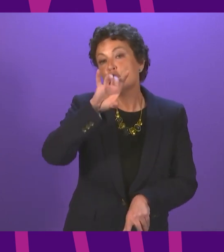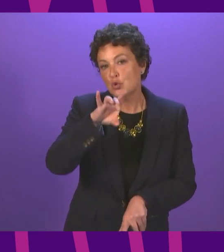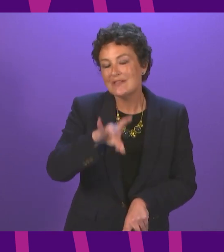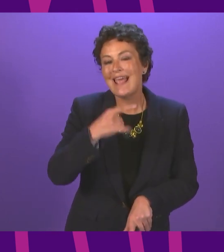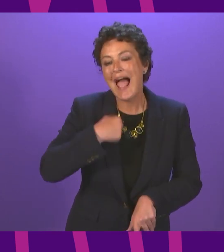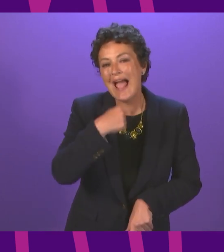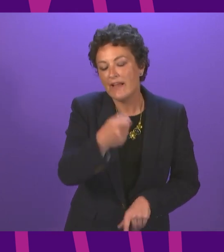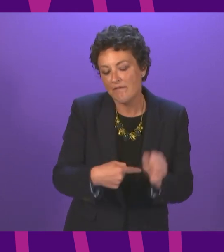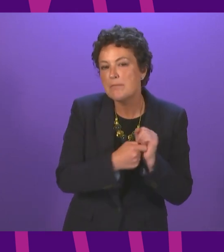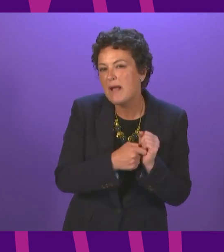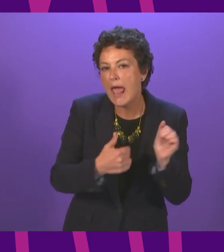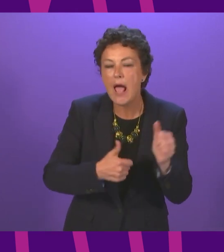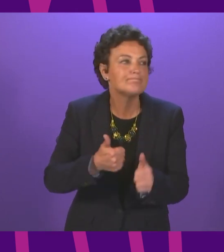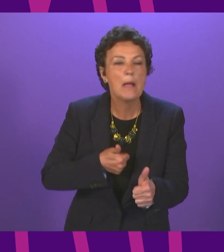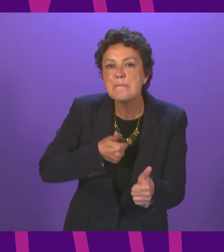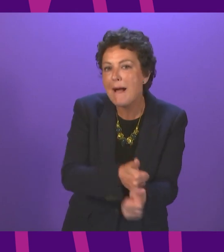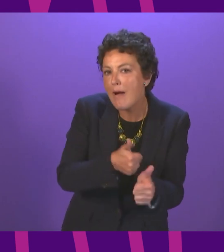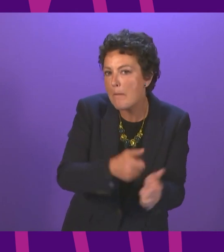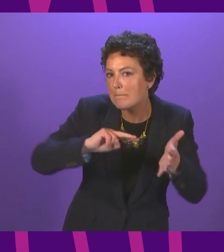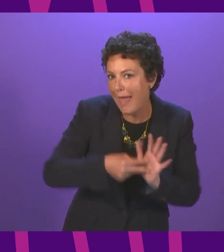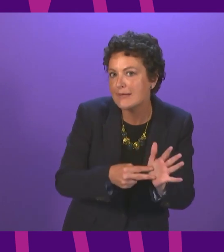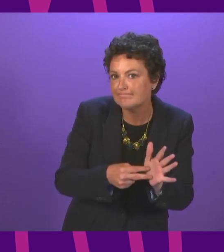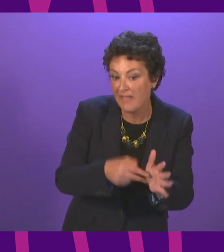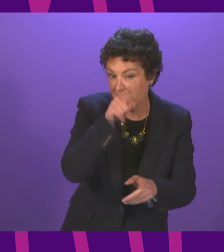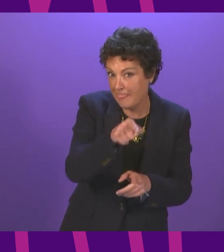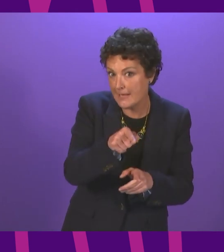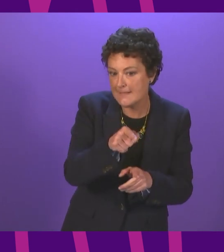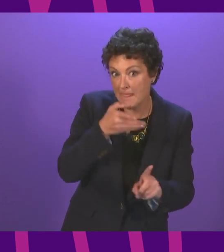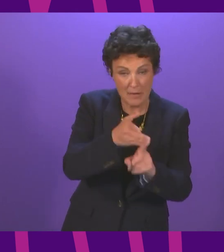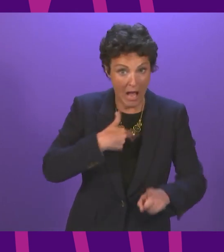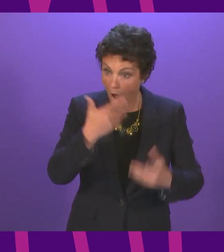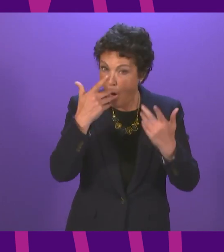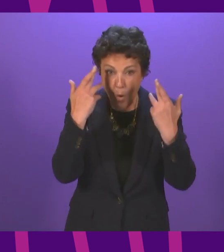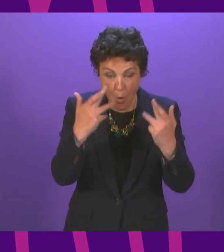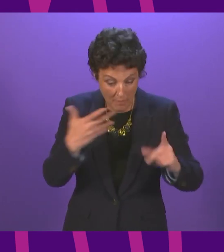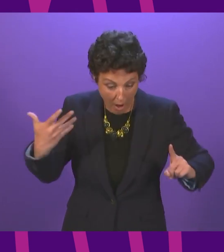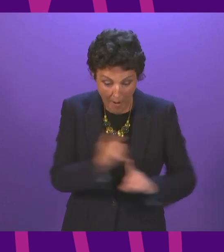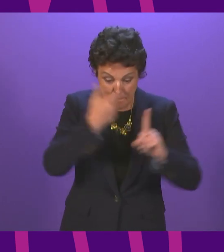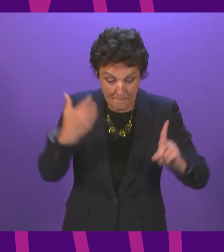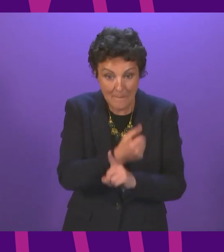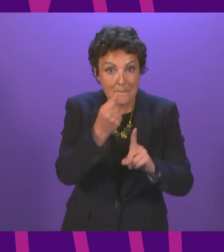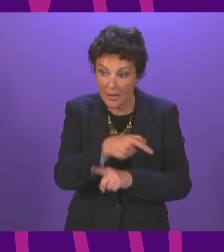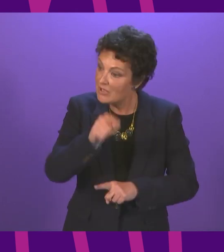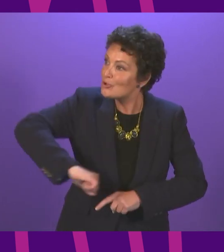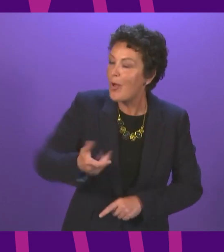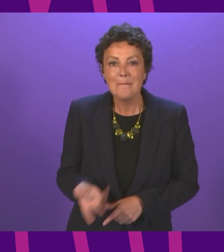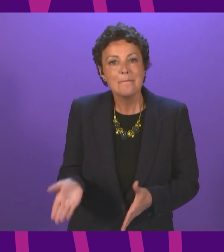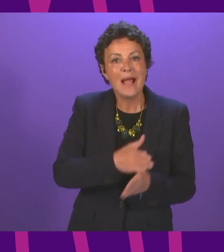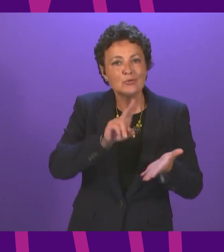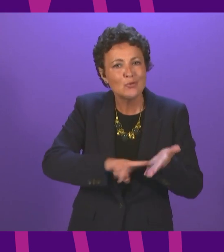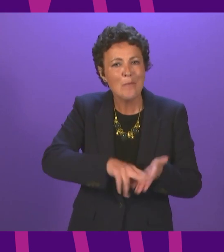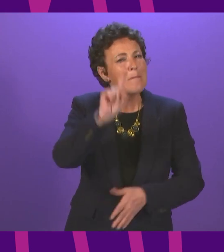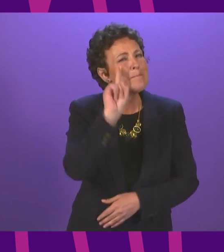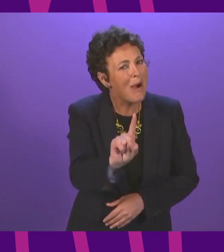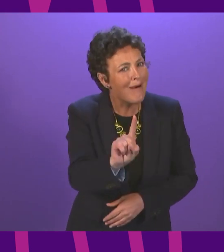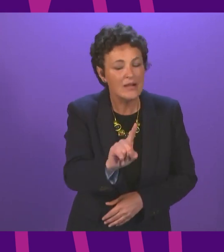contingent route map. I very much hope that we can meet those deadlines and get the country back to normal. But decisions around things